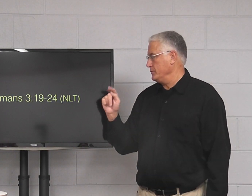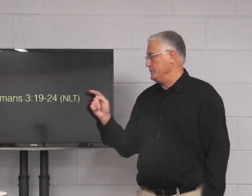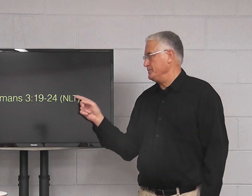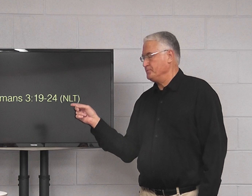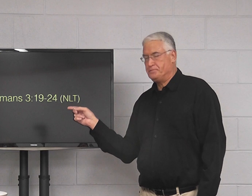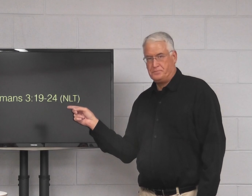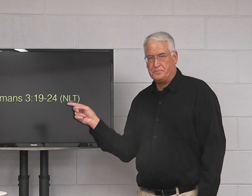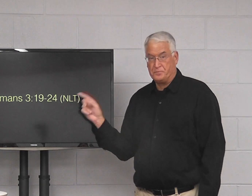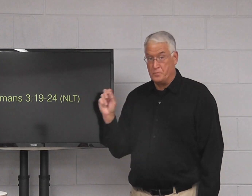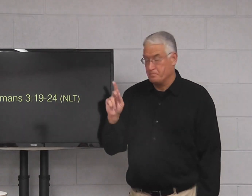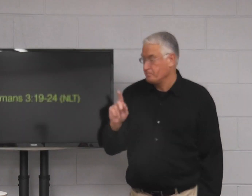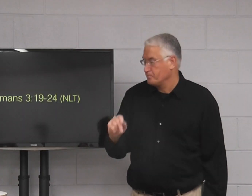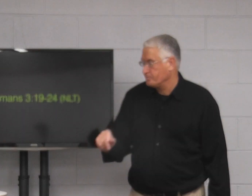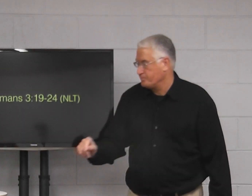I'm using the NLT.